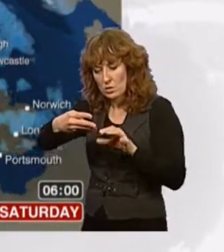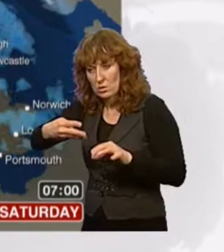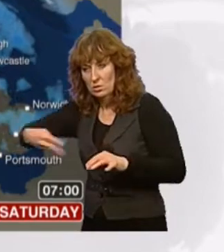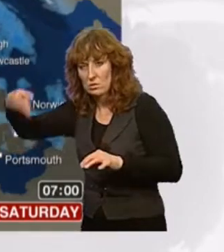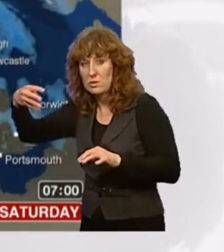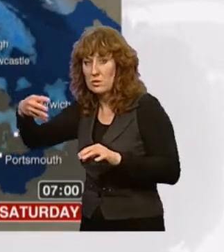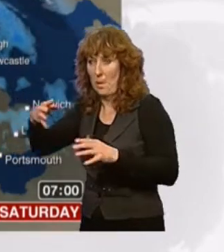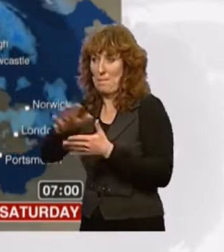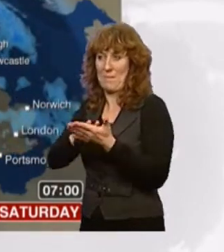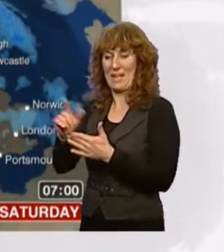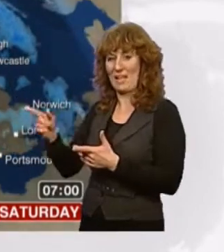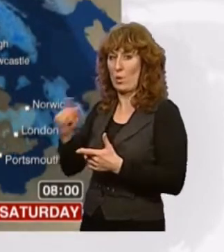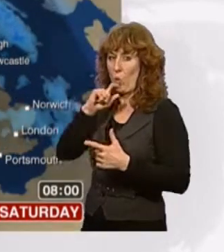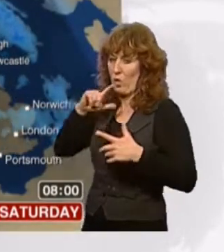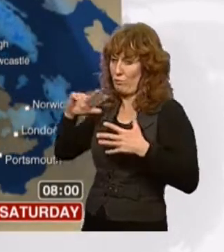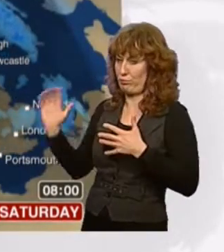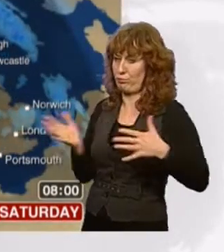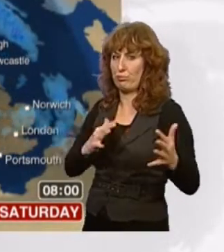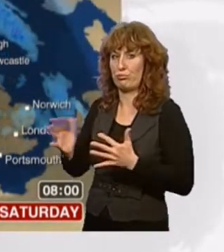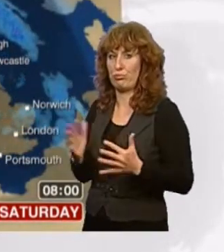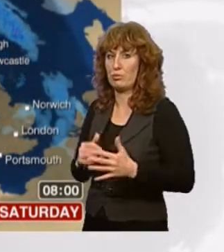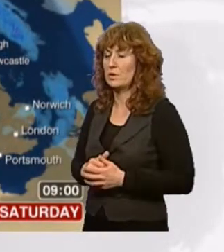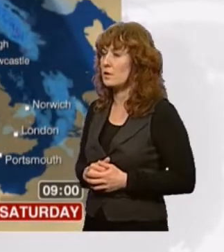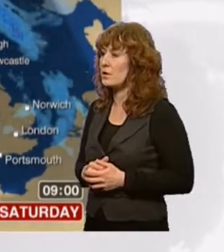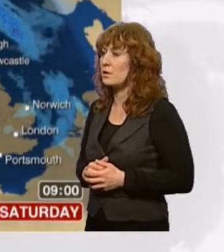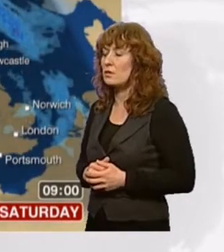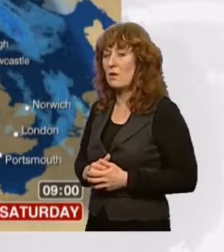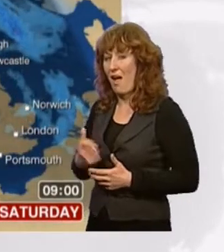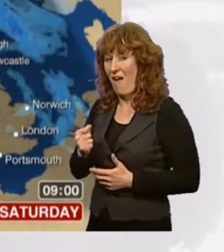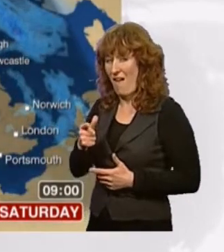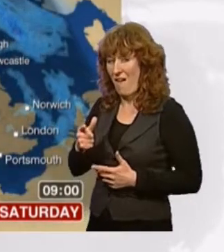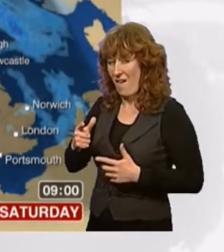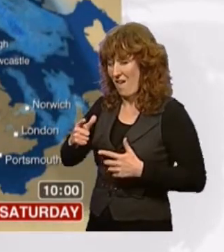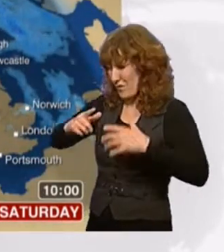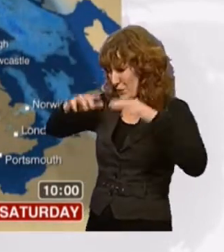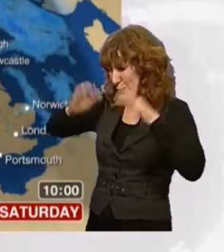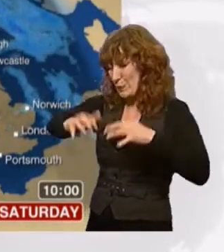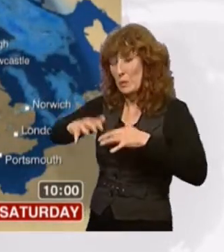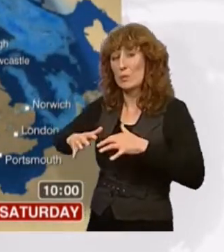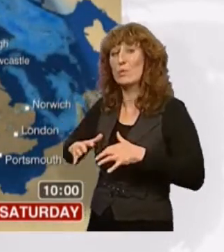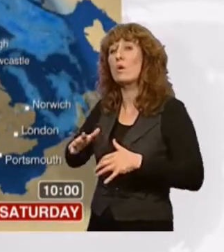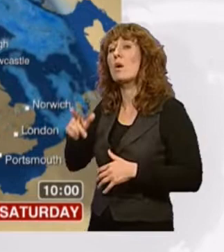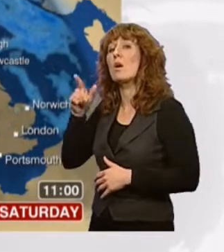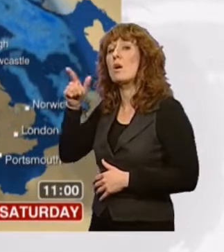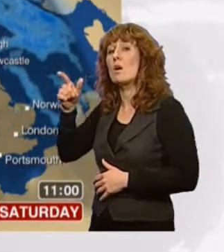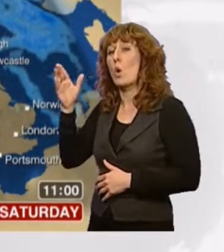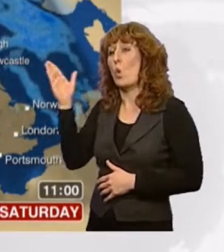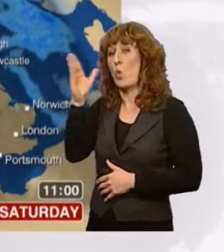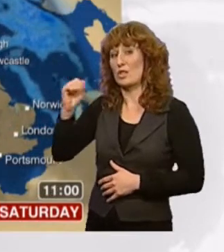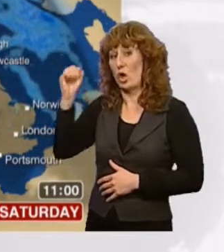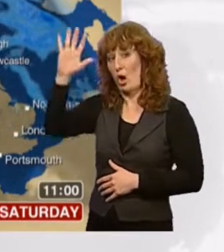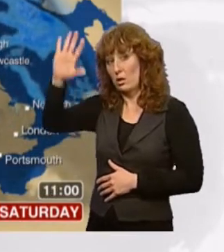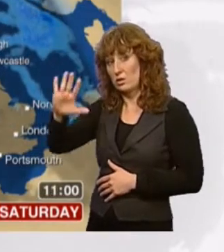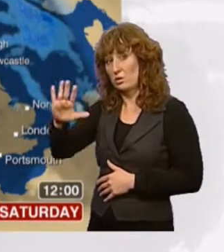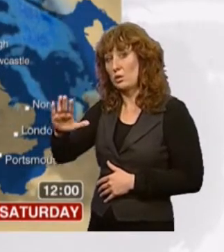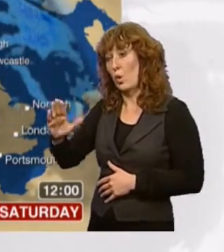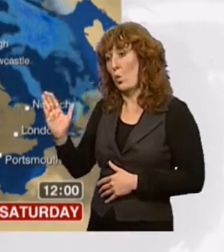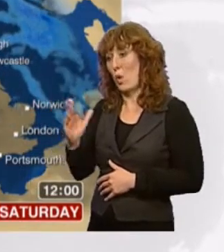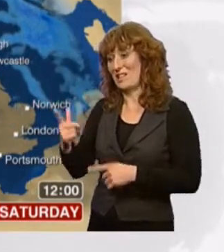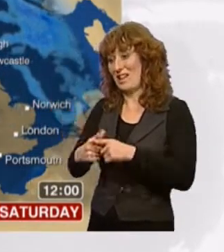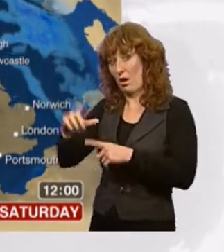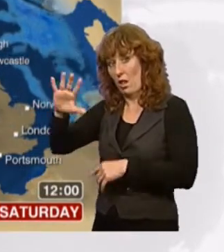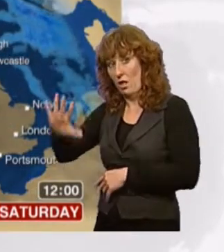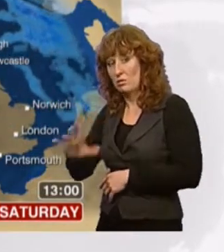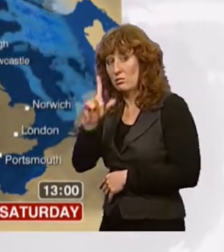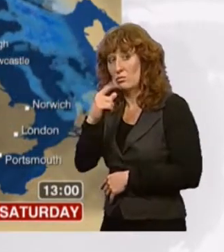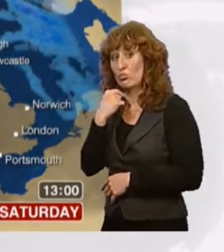windy but also pretty wet as well. We are watching out for some heavy rain for western Scotland and the northwest of England for tomorrow. But tomorrow